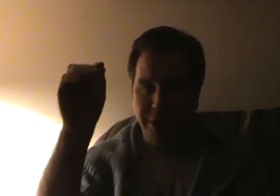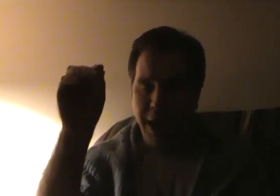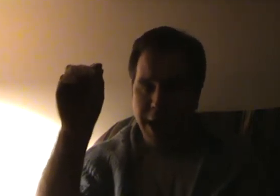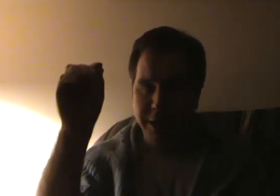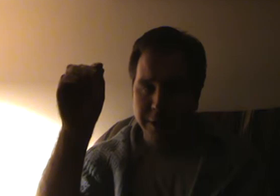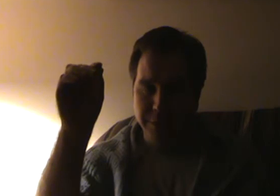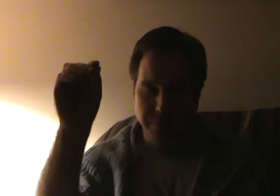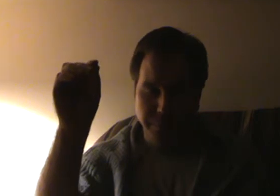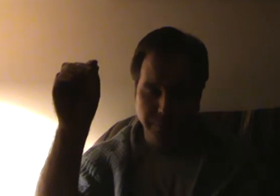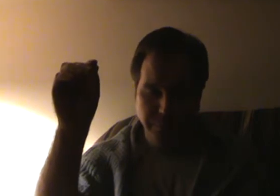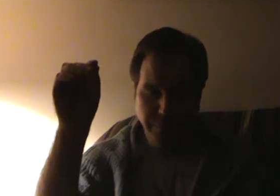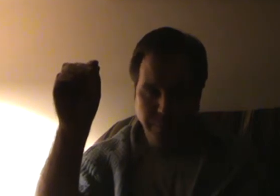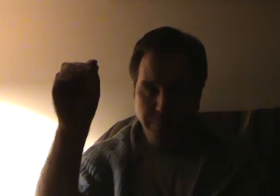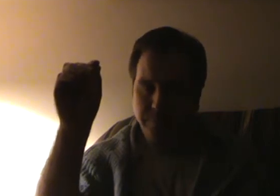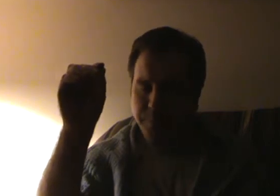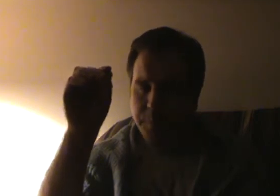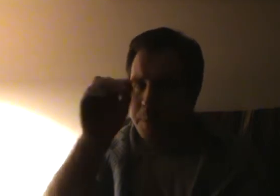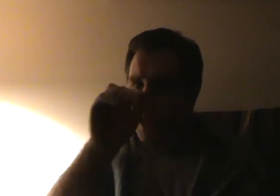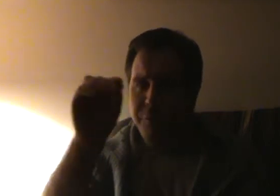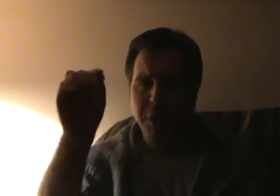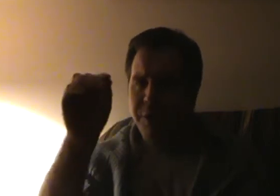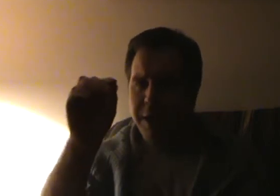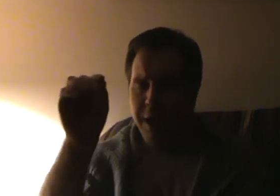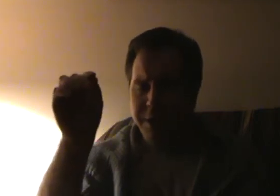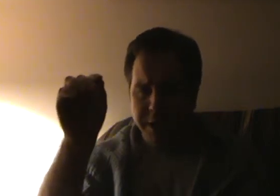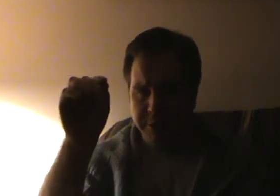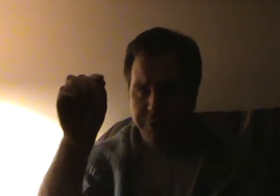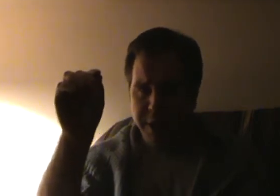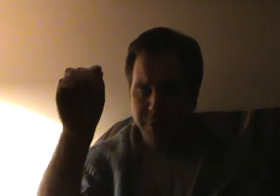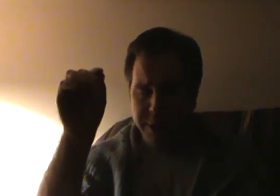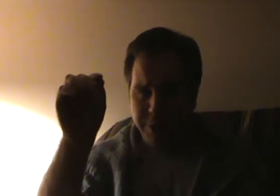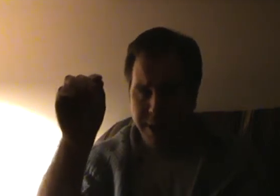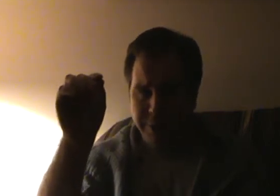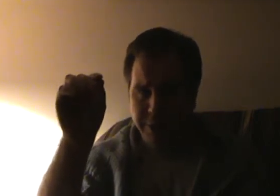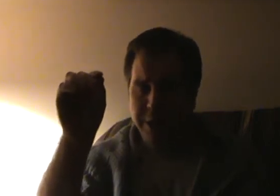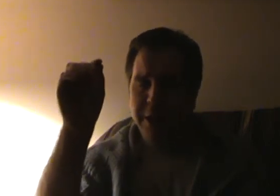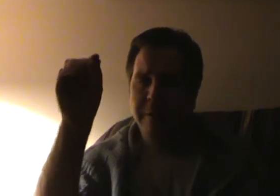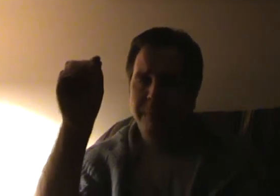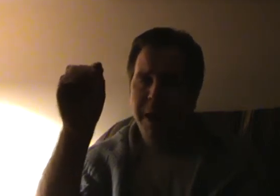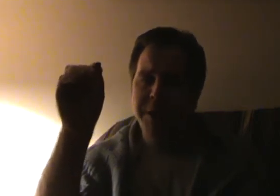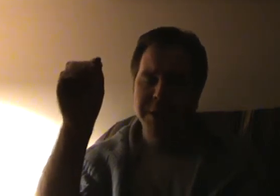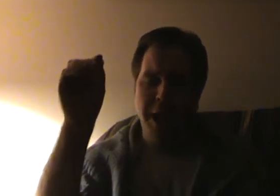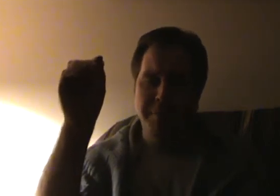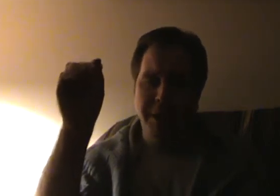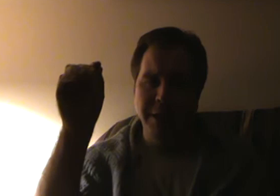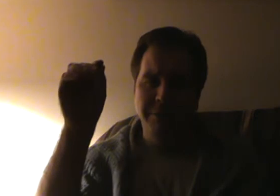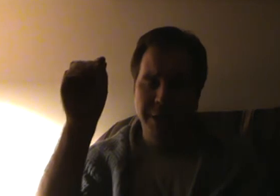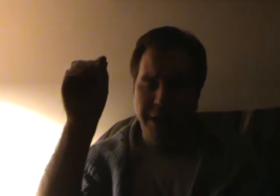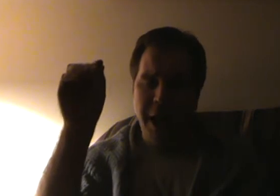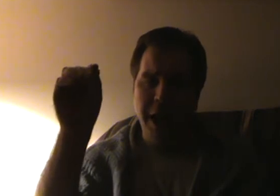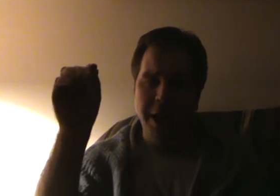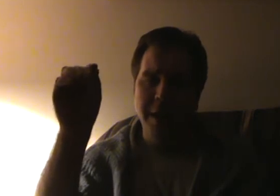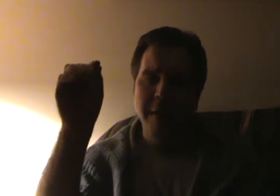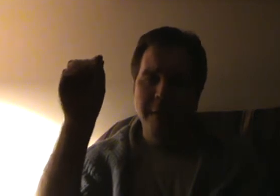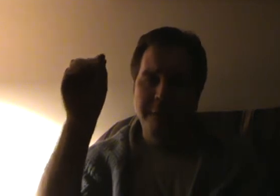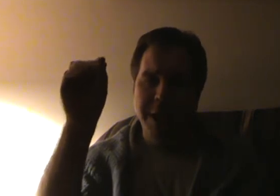not. If you have any context for faith whatsoever. Faith is not belief in God. Faith